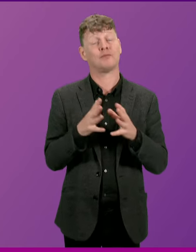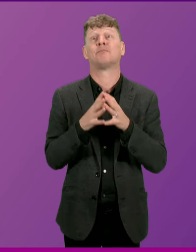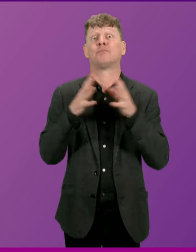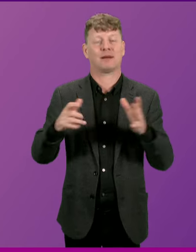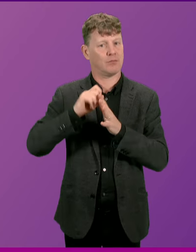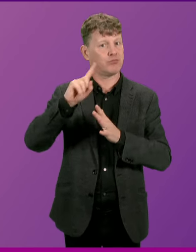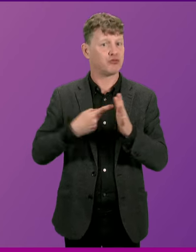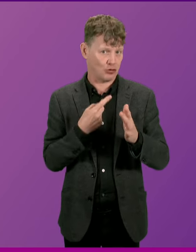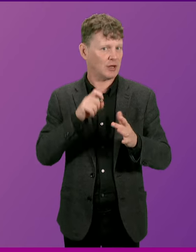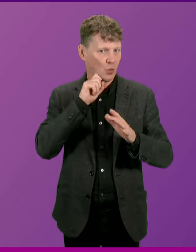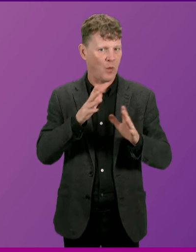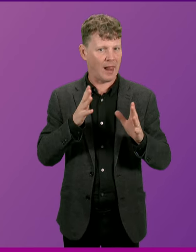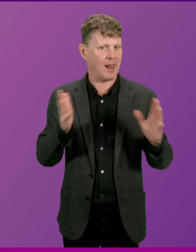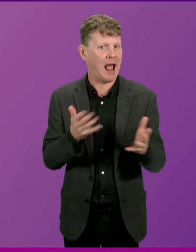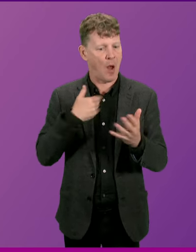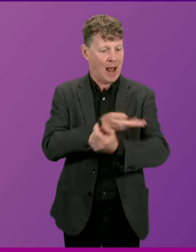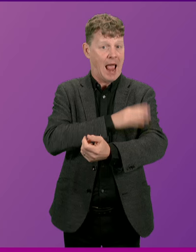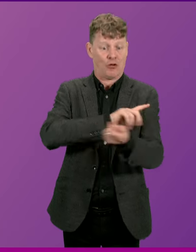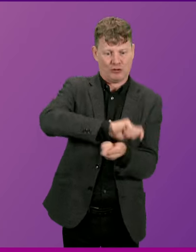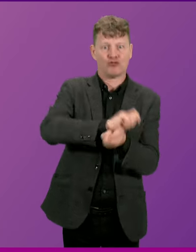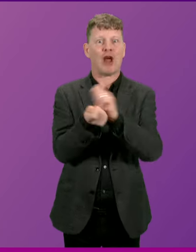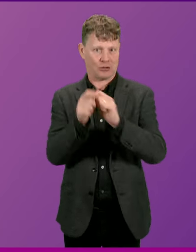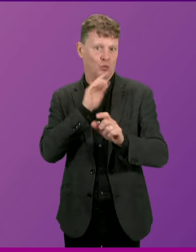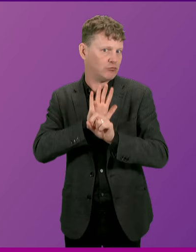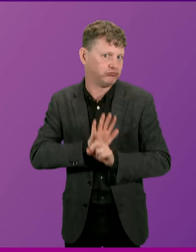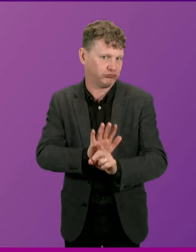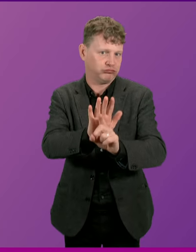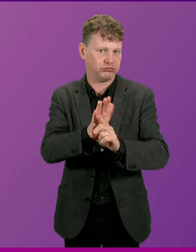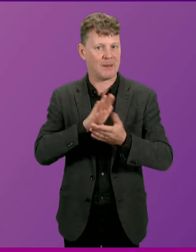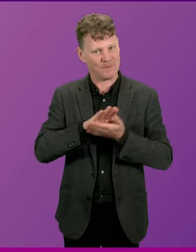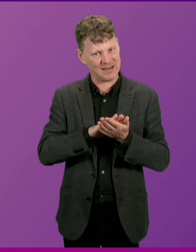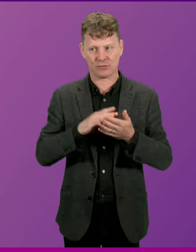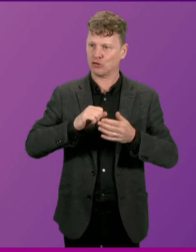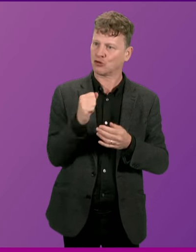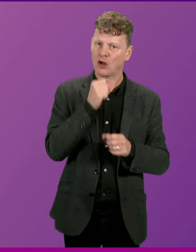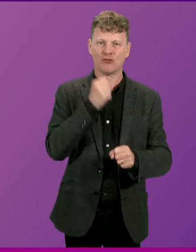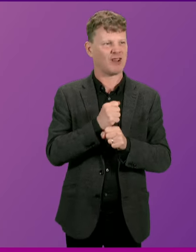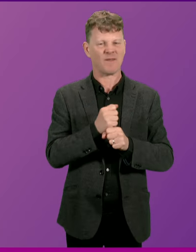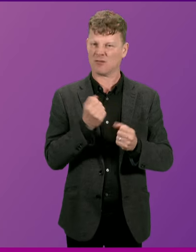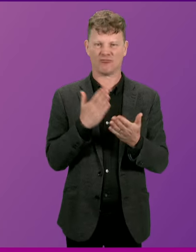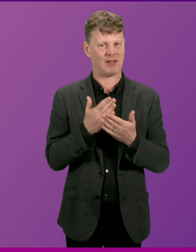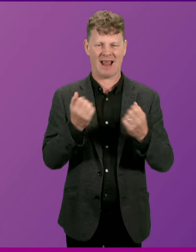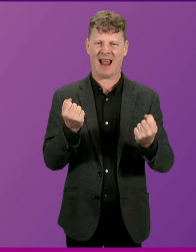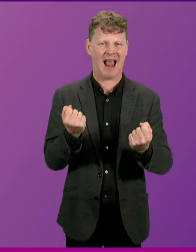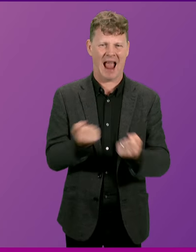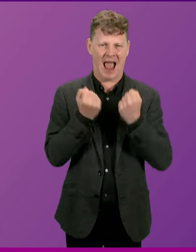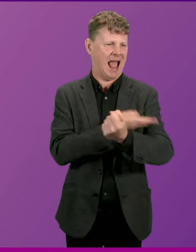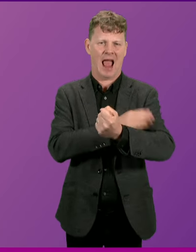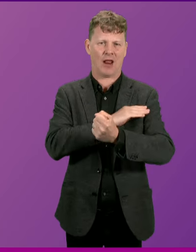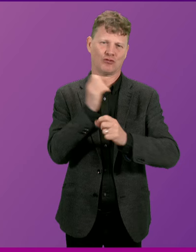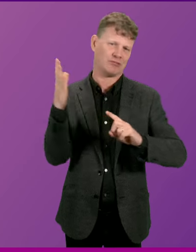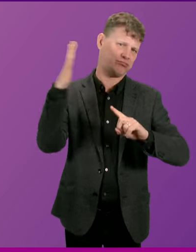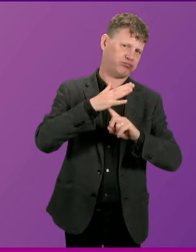that will drive forward our energy transition and underline our position as an energy powerhouse. The groundbreaking on